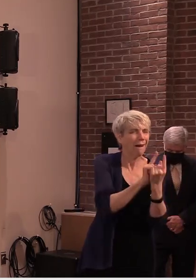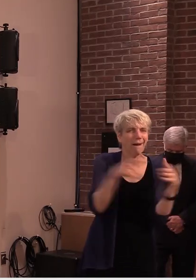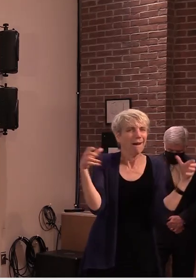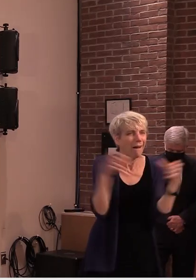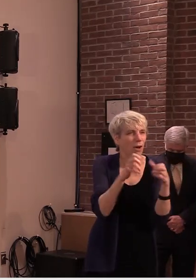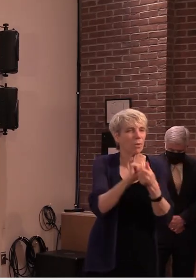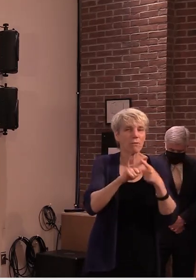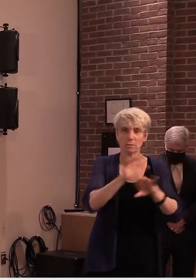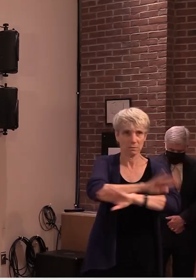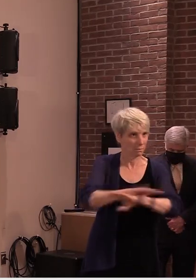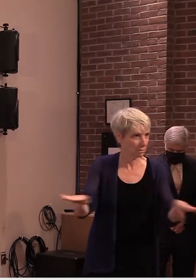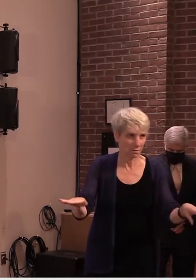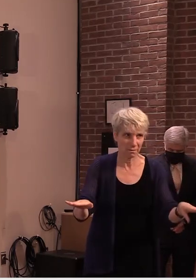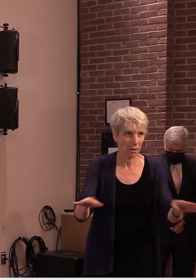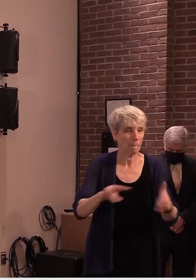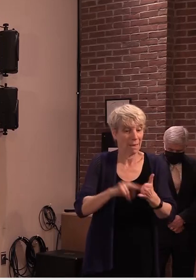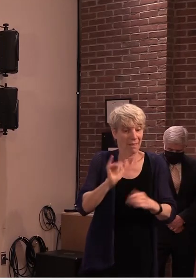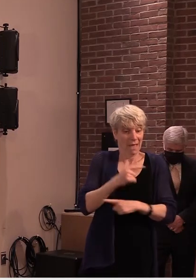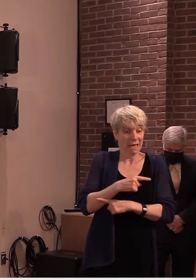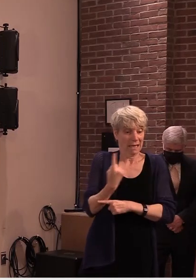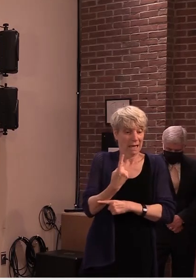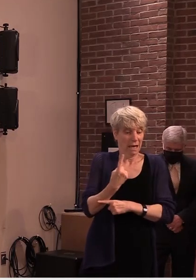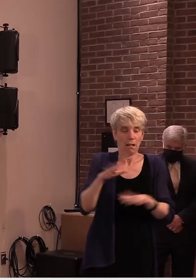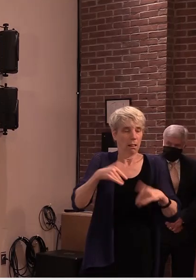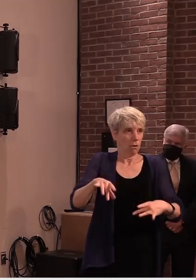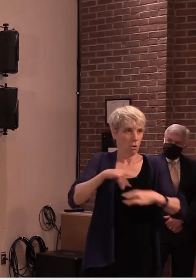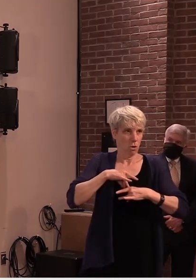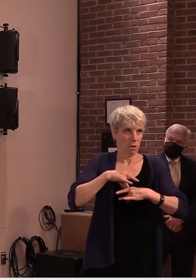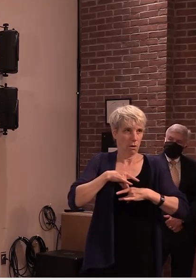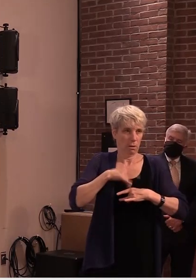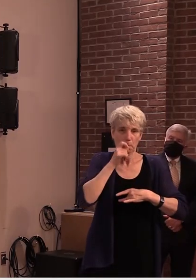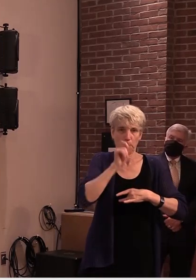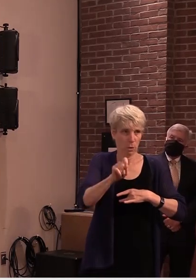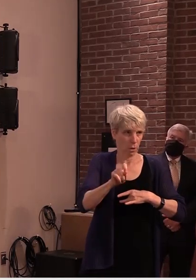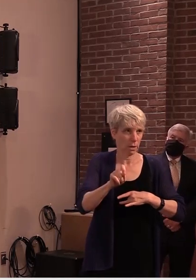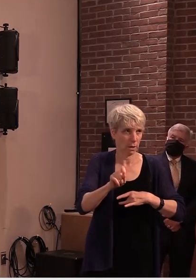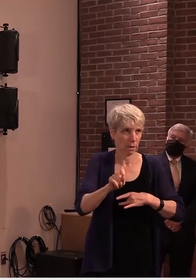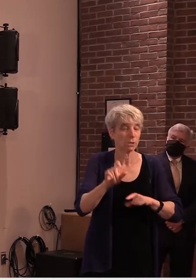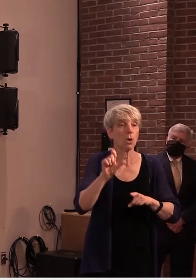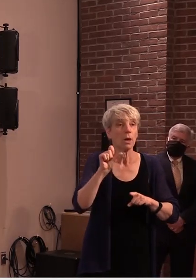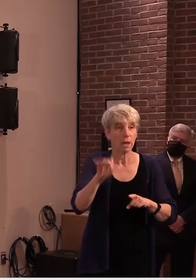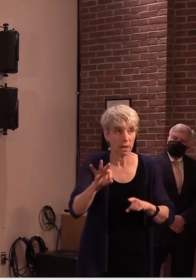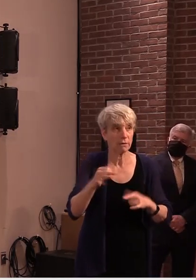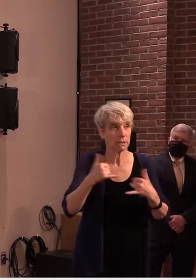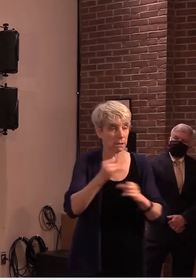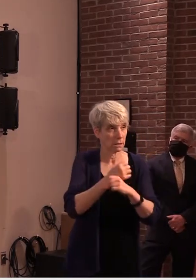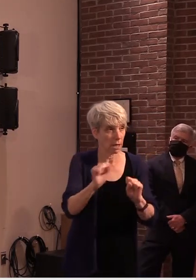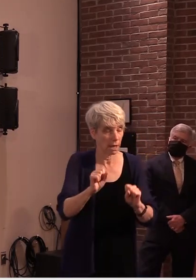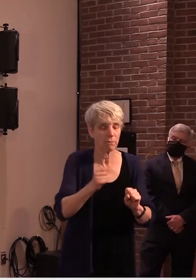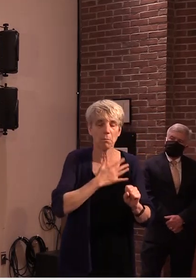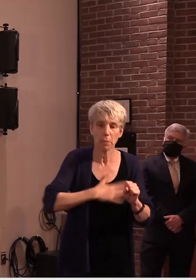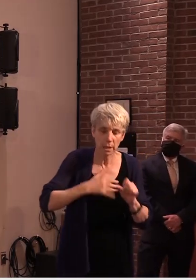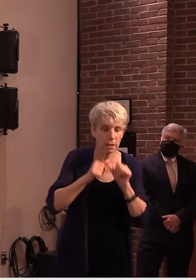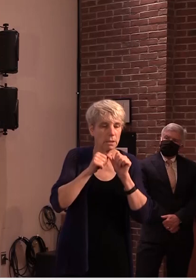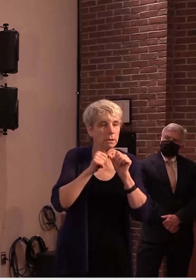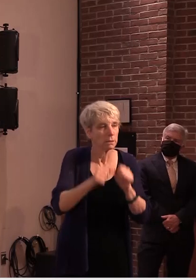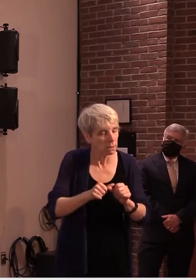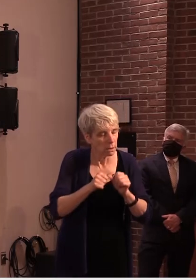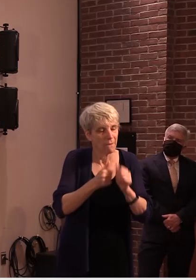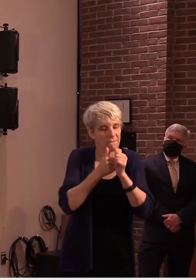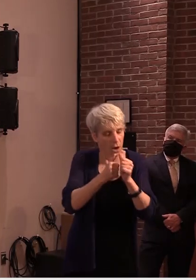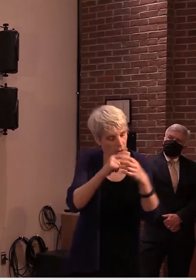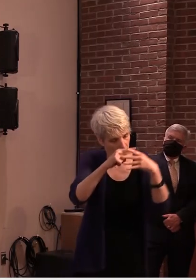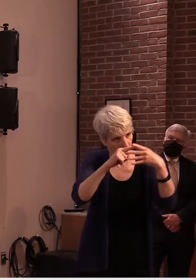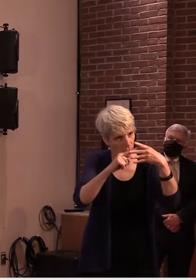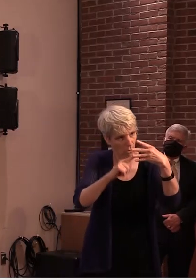if you haven't been exposed to the virus then making sure you follow the core points you've heard over and over again is the